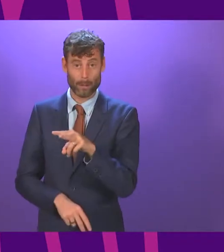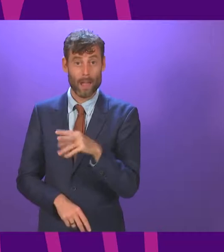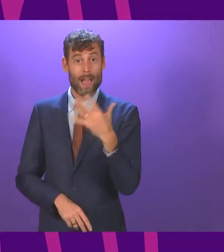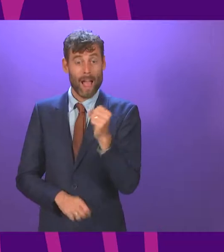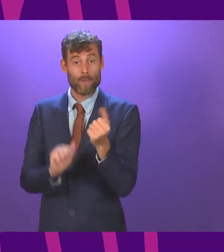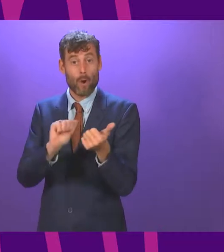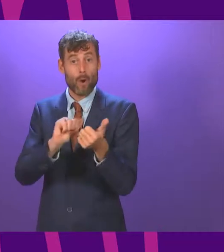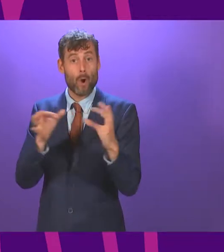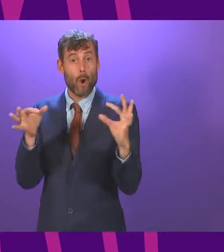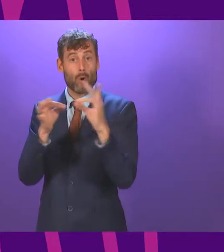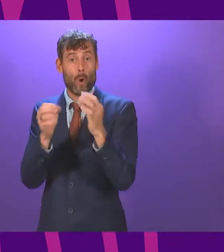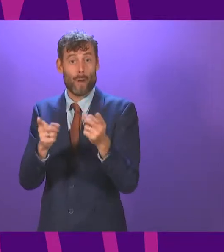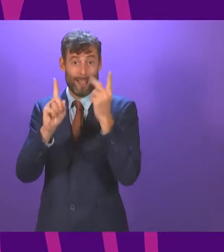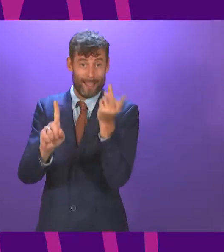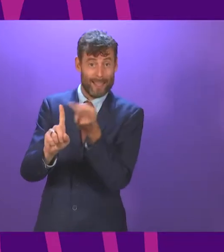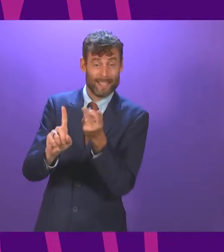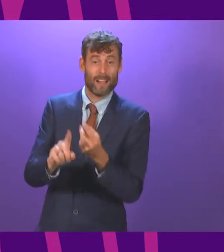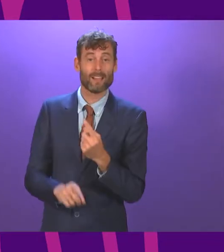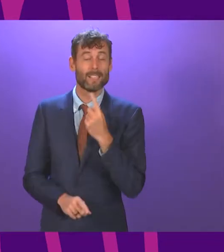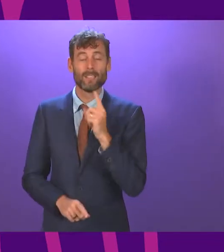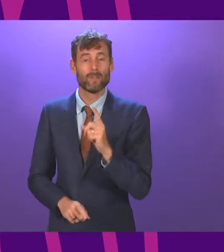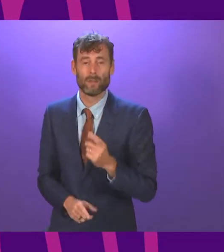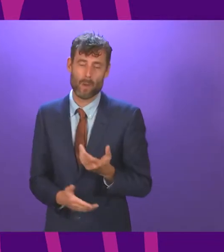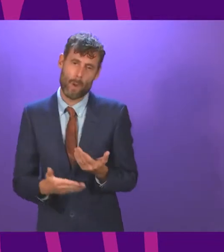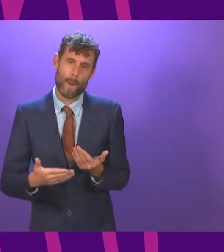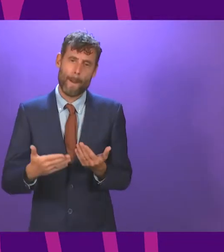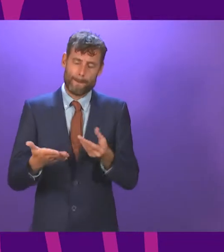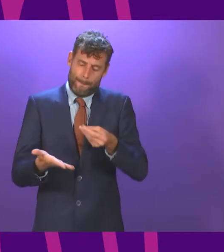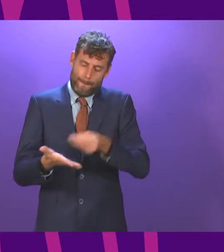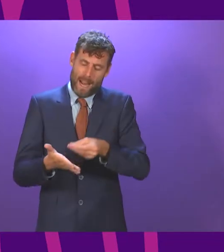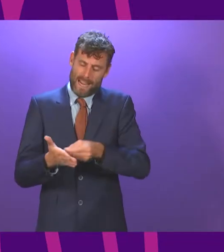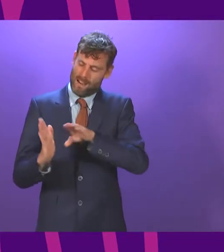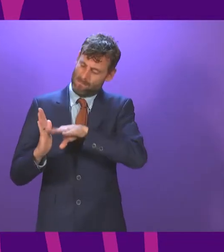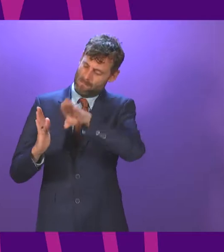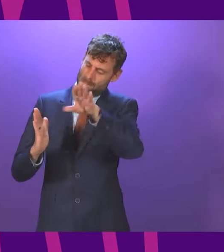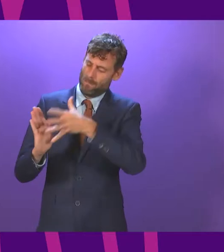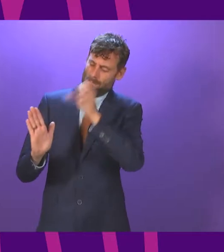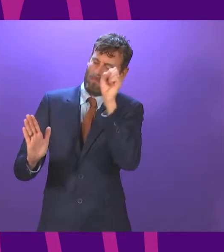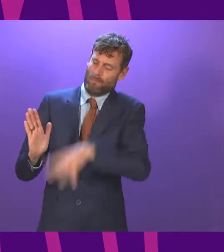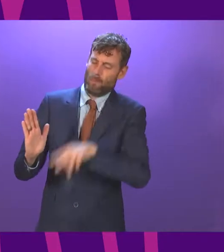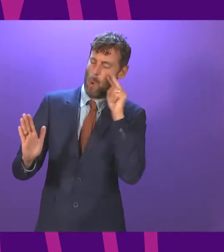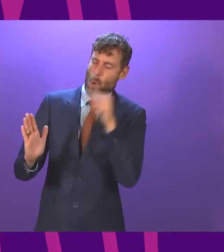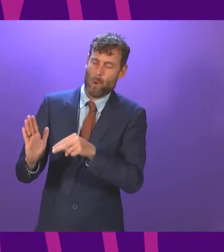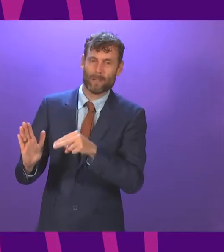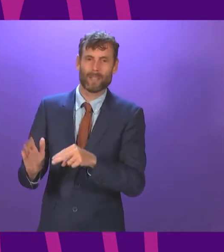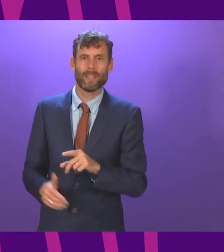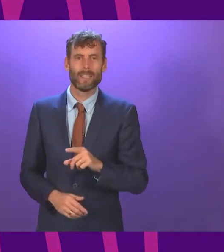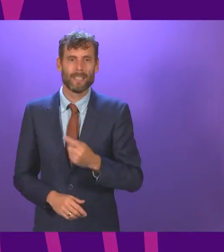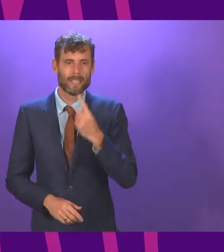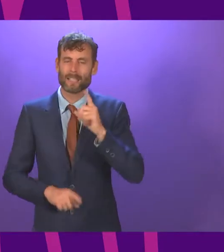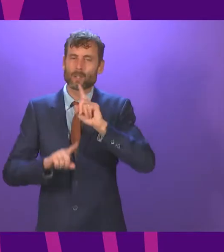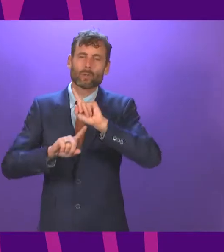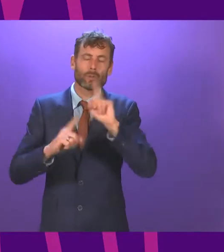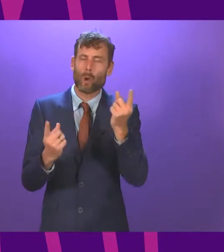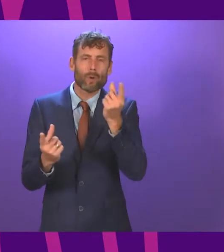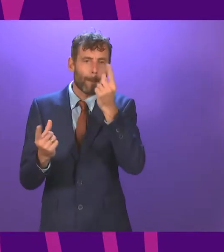supports the nonsense that is modern monetary theory and who says it isn't possible to run out of money. I'm sure